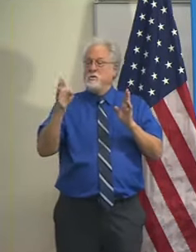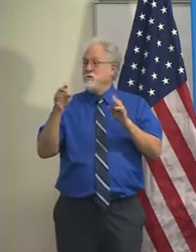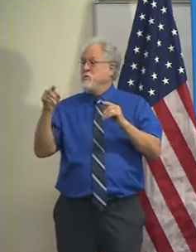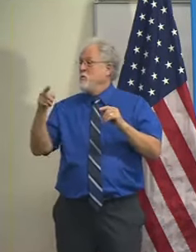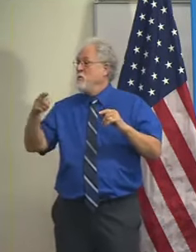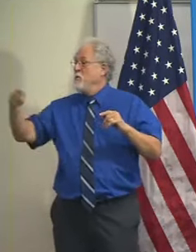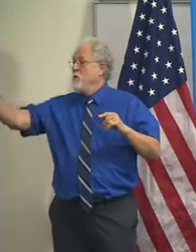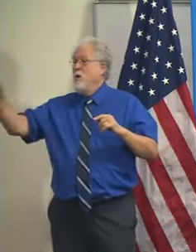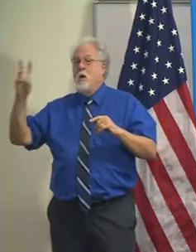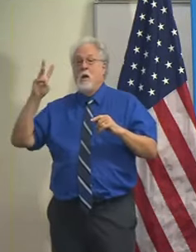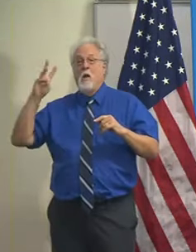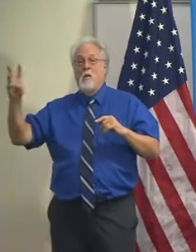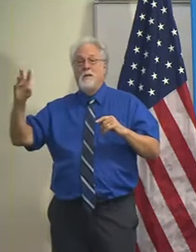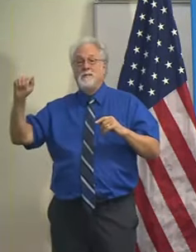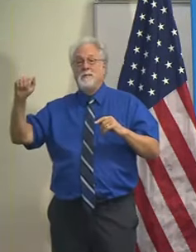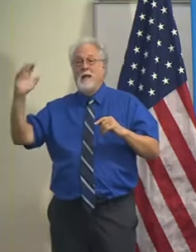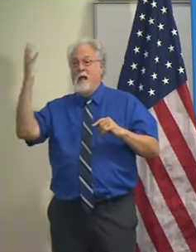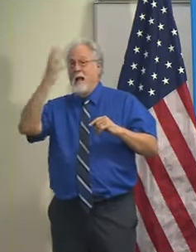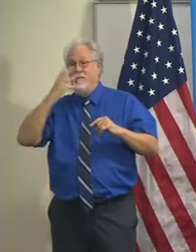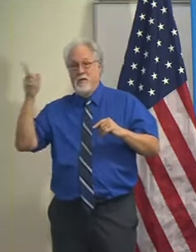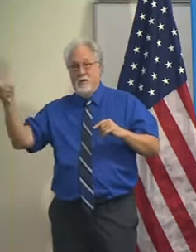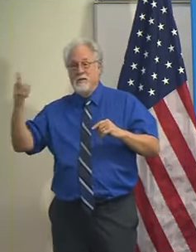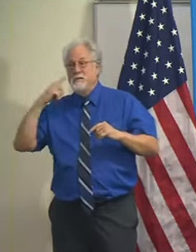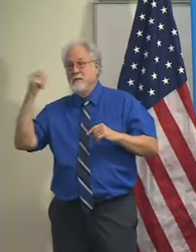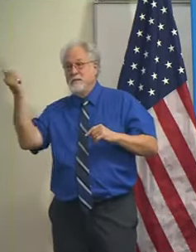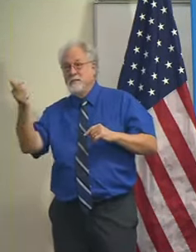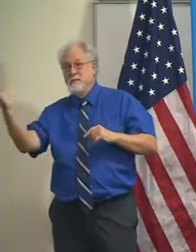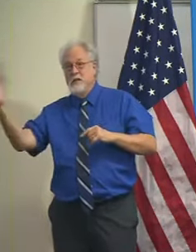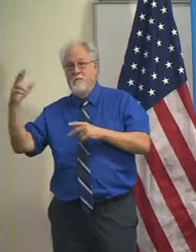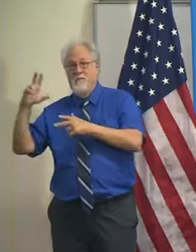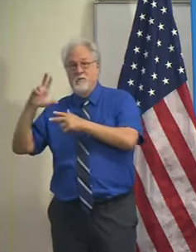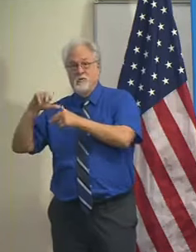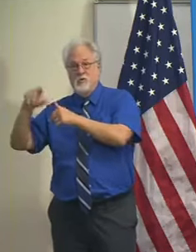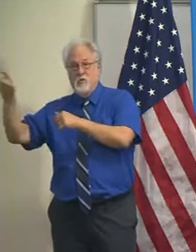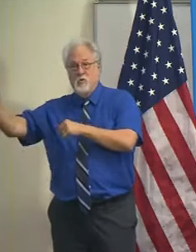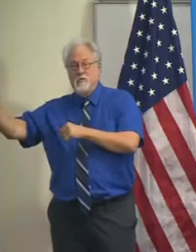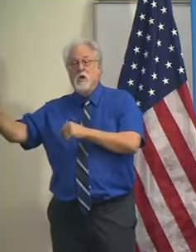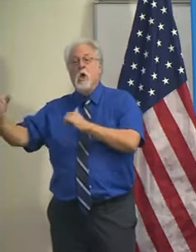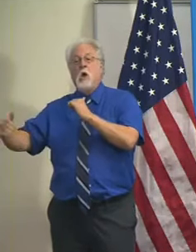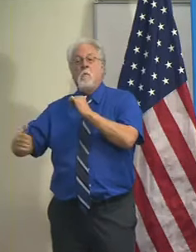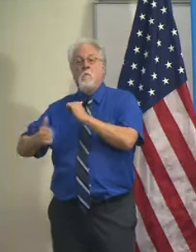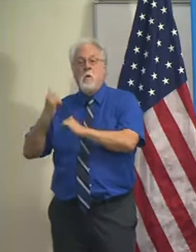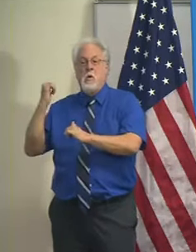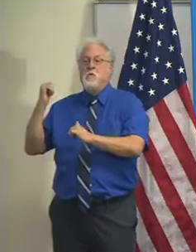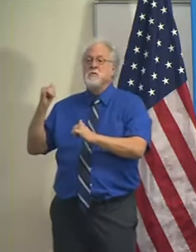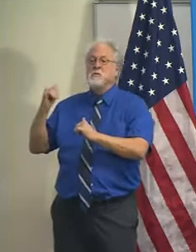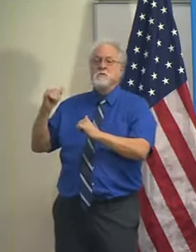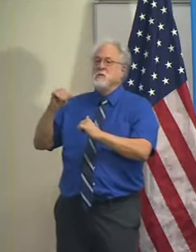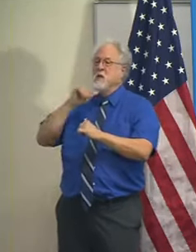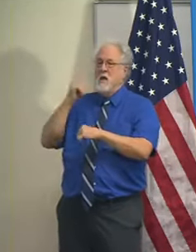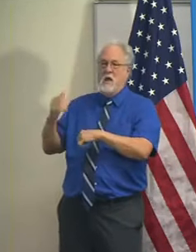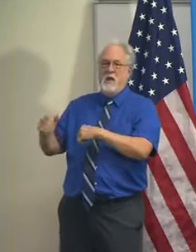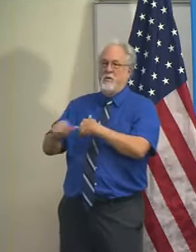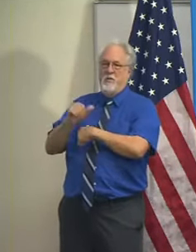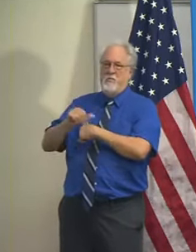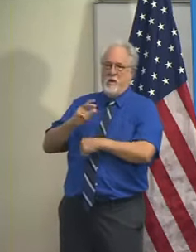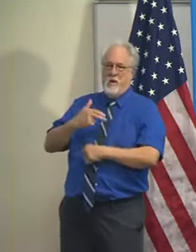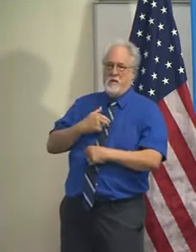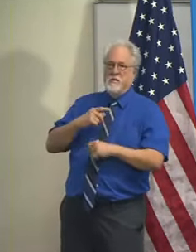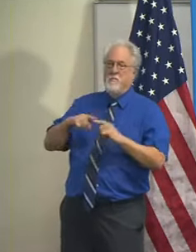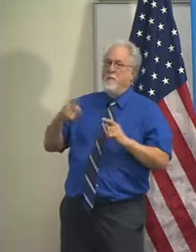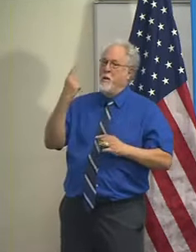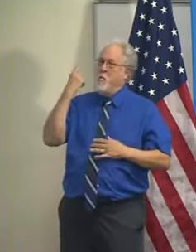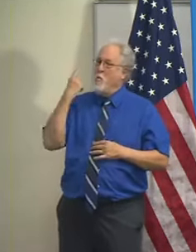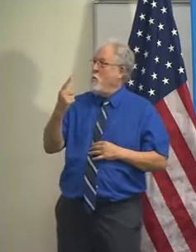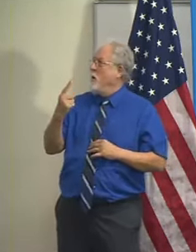you're going to see a number of storm systems, most of which pose no threat to Louisiana. Uh, but